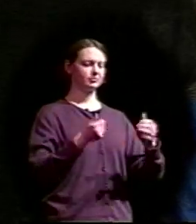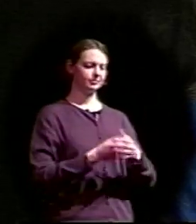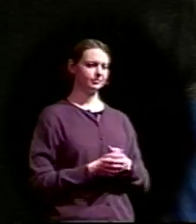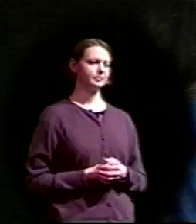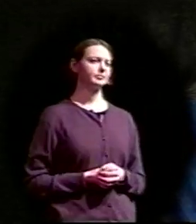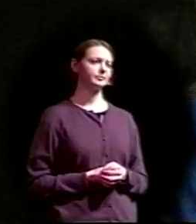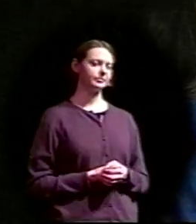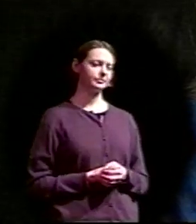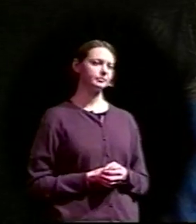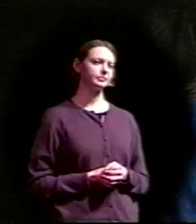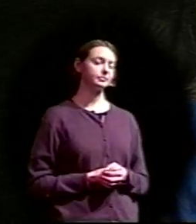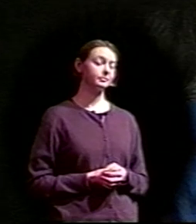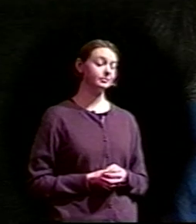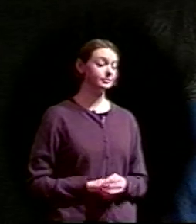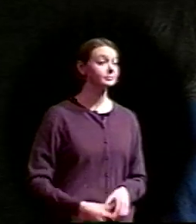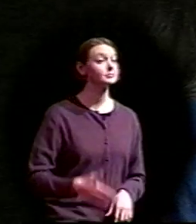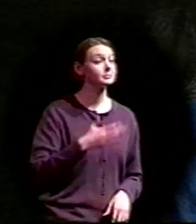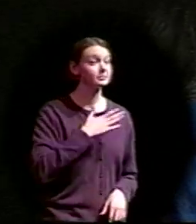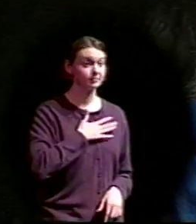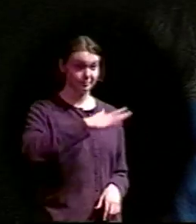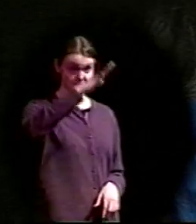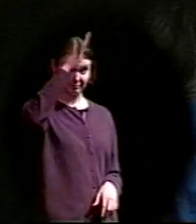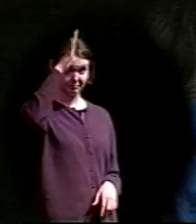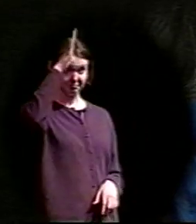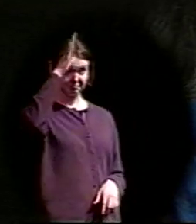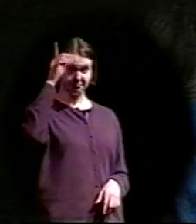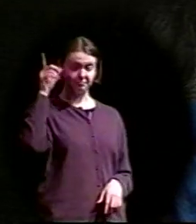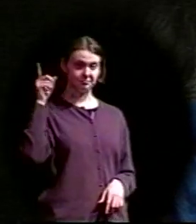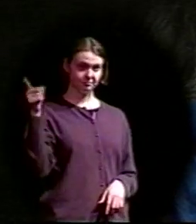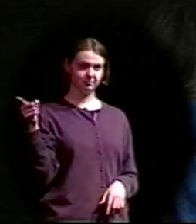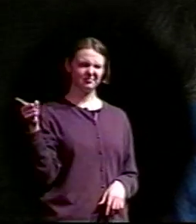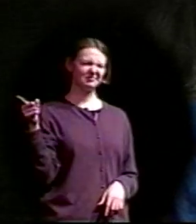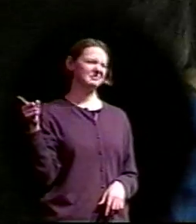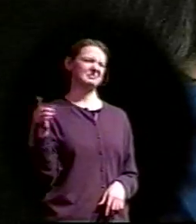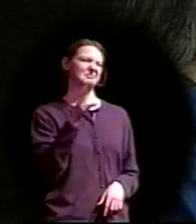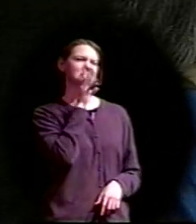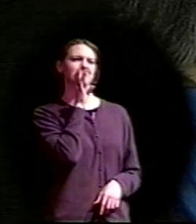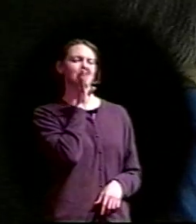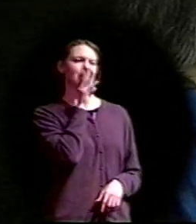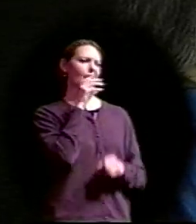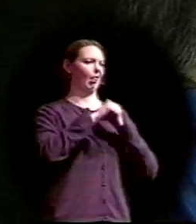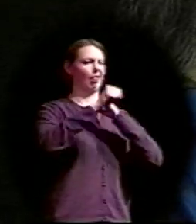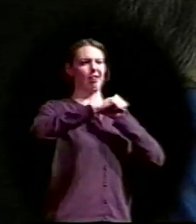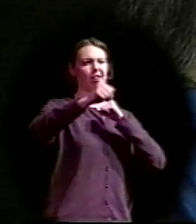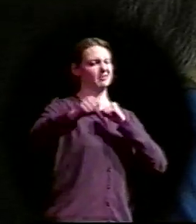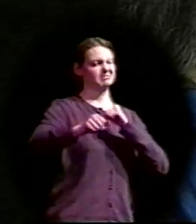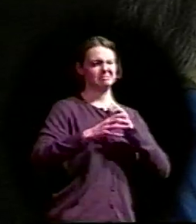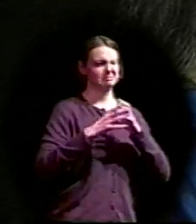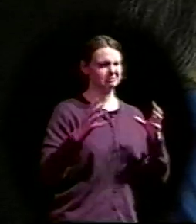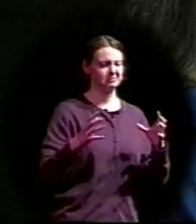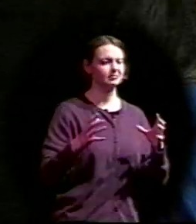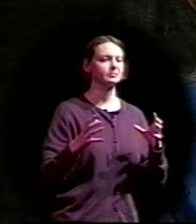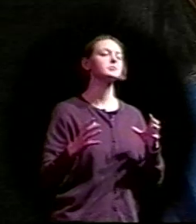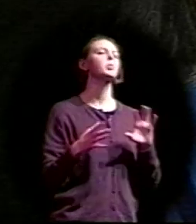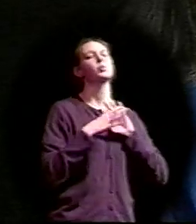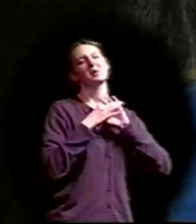My father is a man of very few words when it comes to family matters. For example,